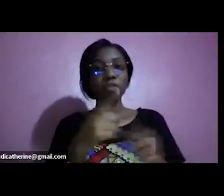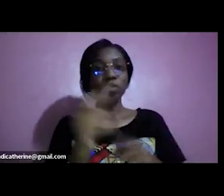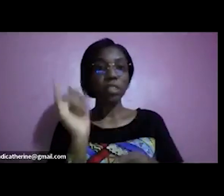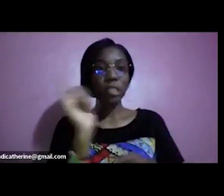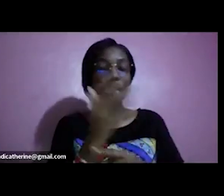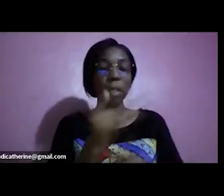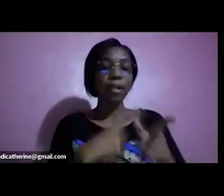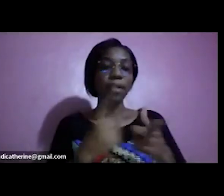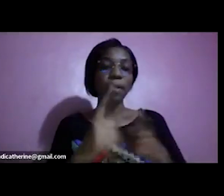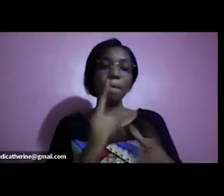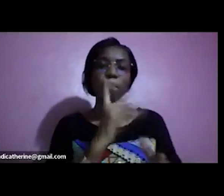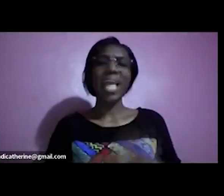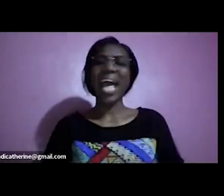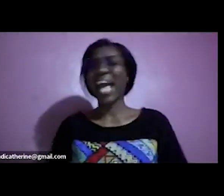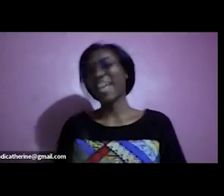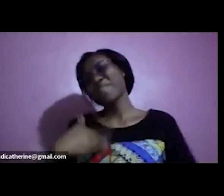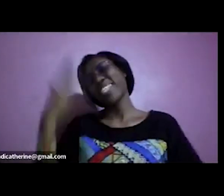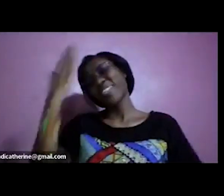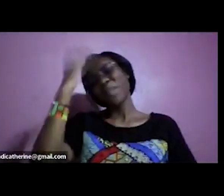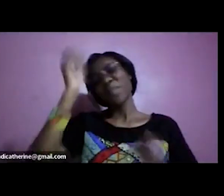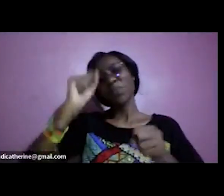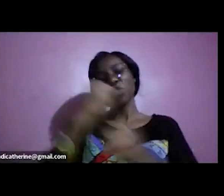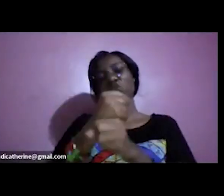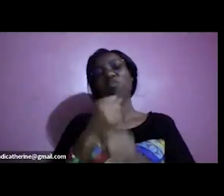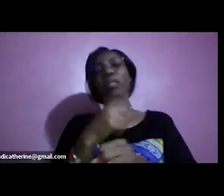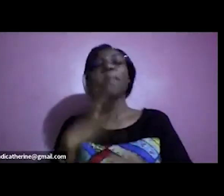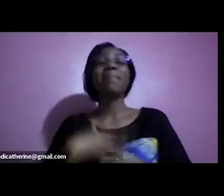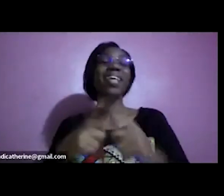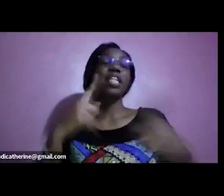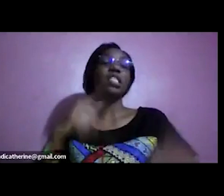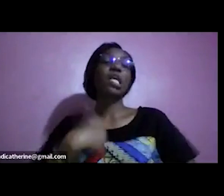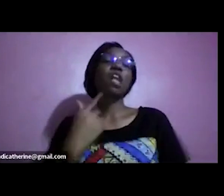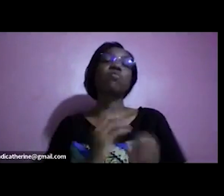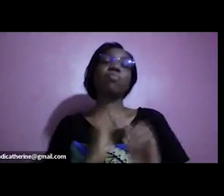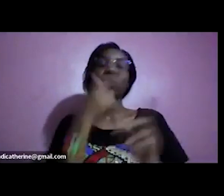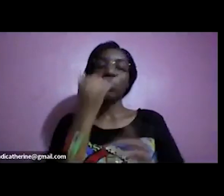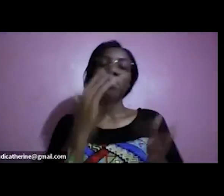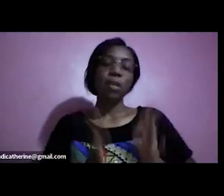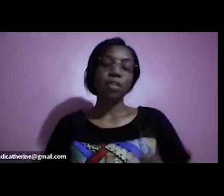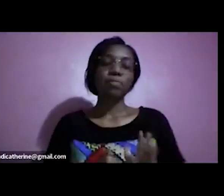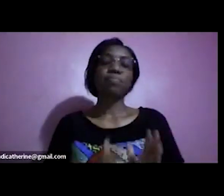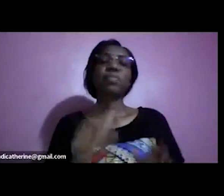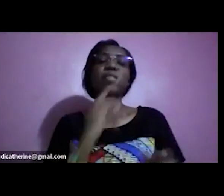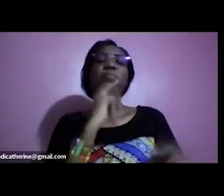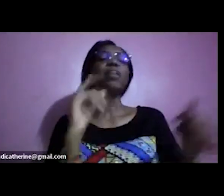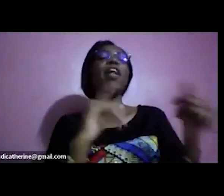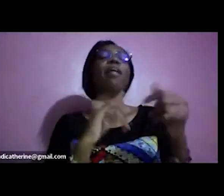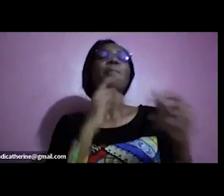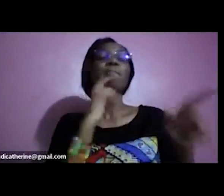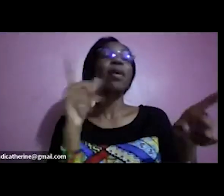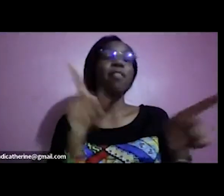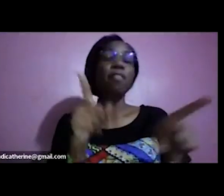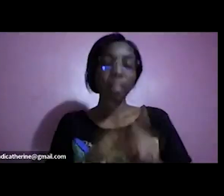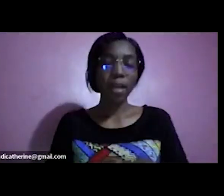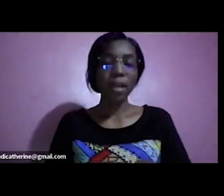i can only give what i have i am not going to kill myself because someone's child my brother got a kid from wedlock and i am